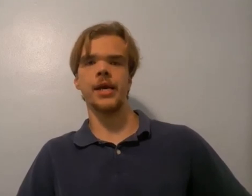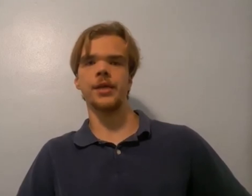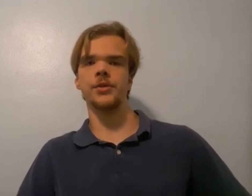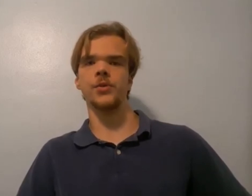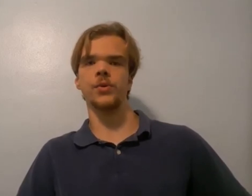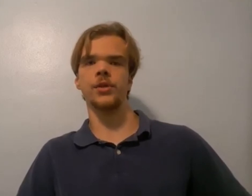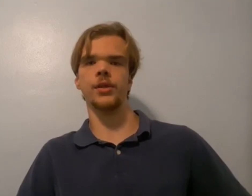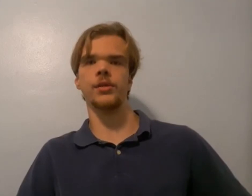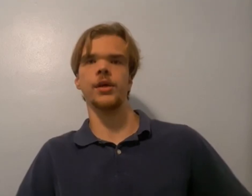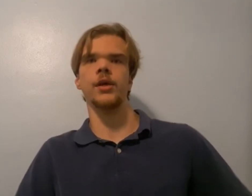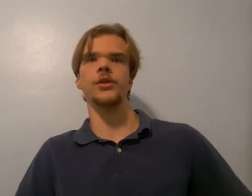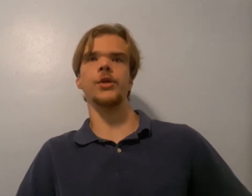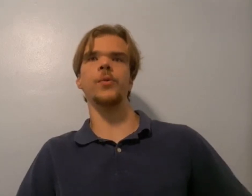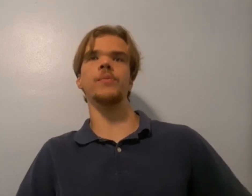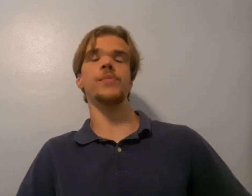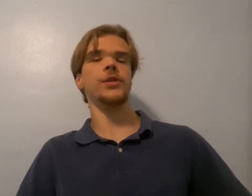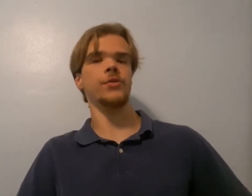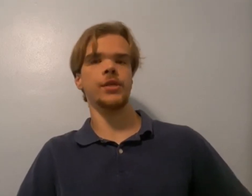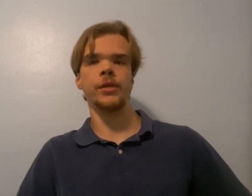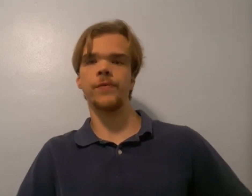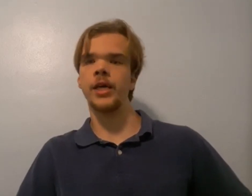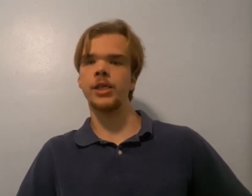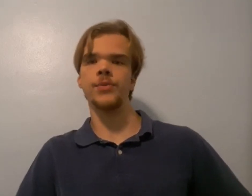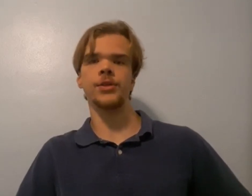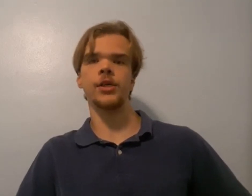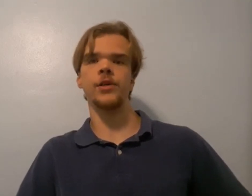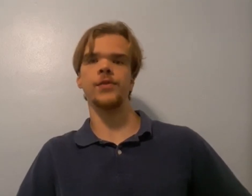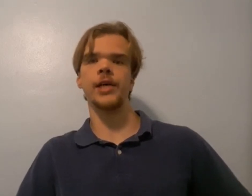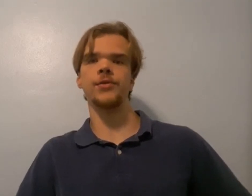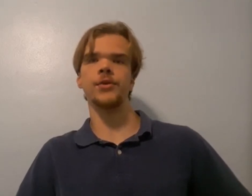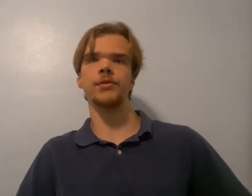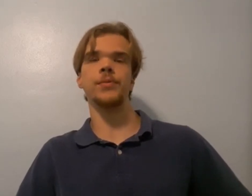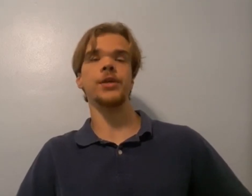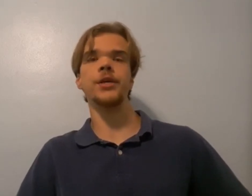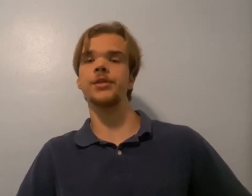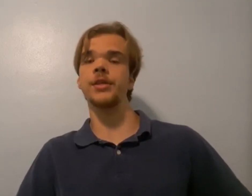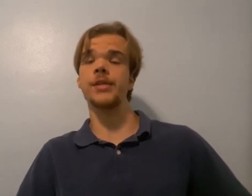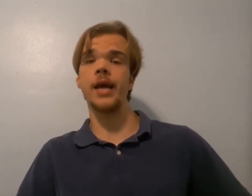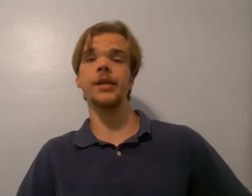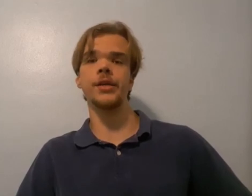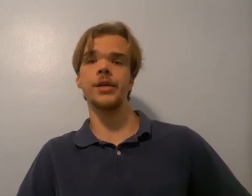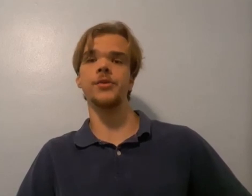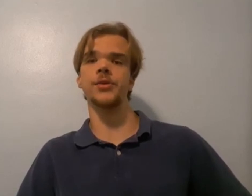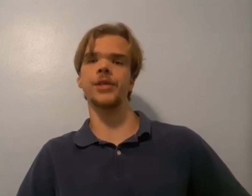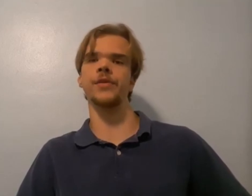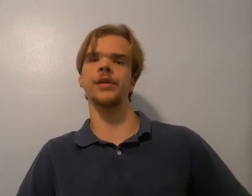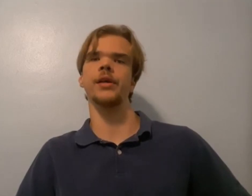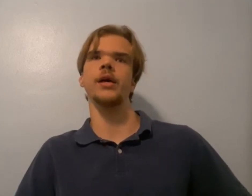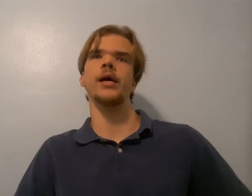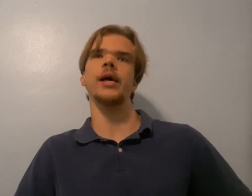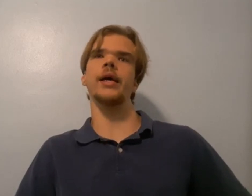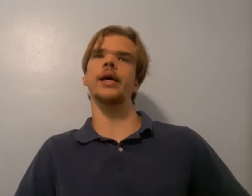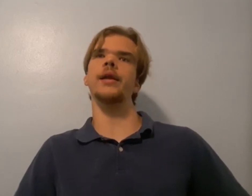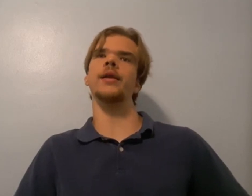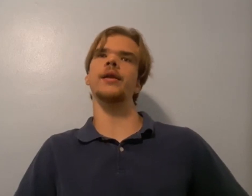be answered with this. So many mysteries can finally be solved after potentially 90 years, even. And,